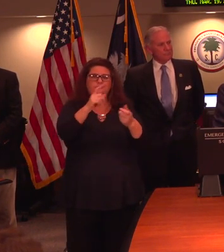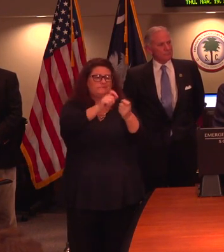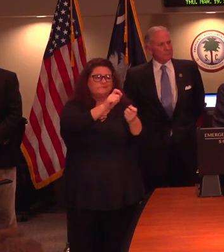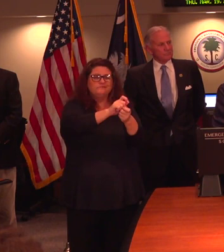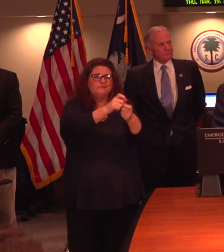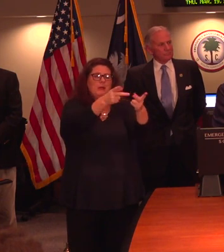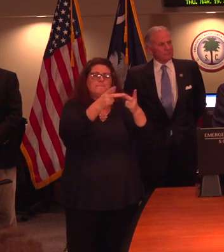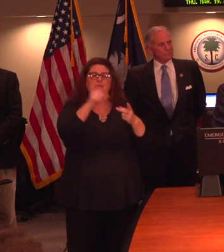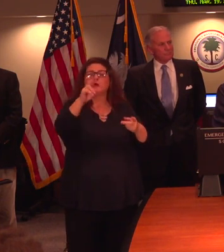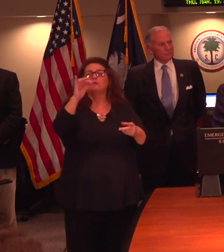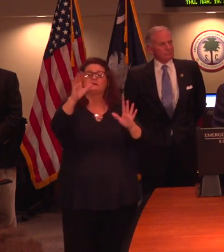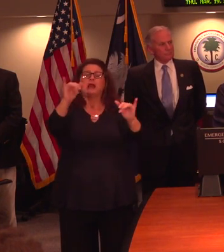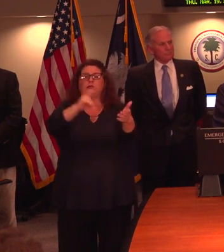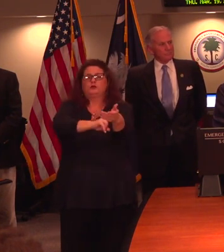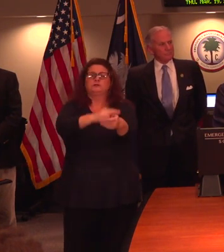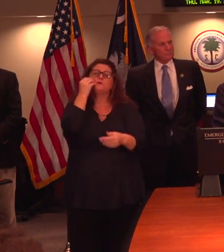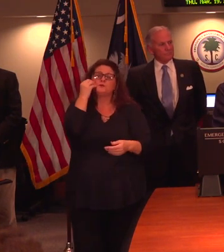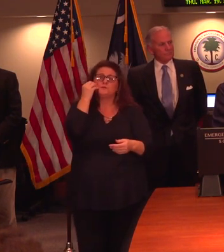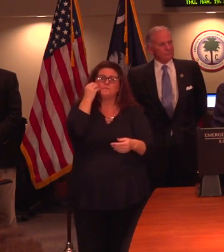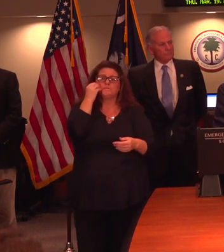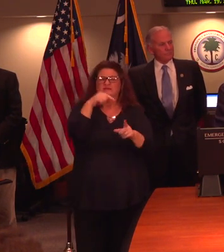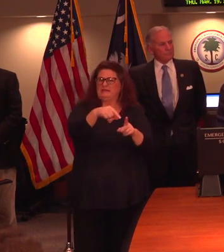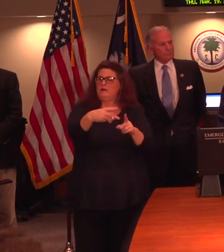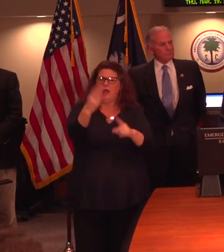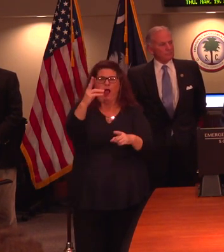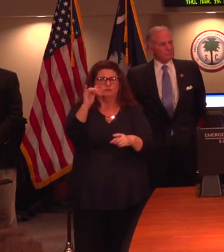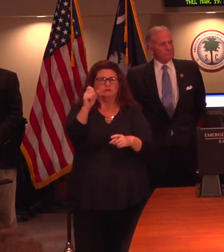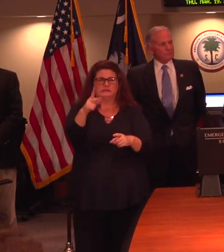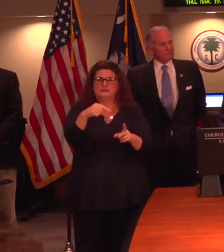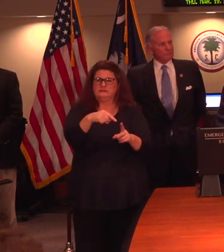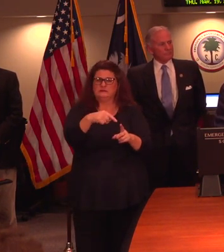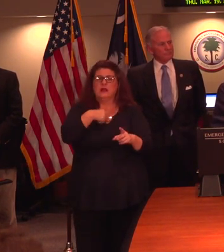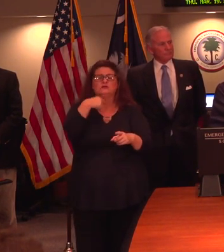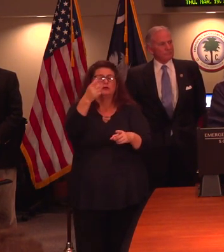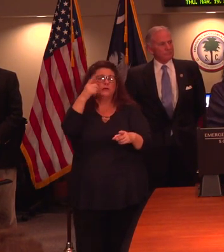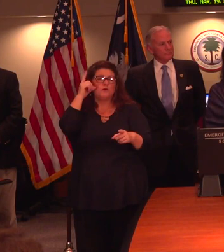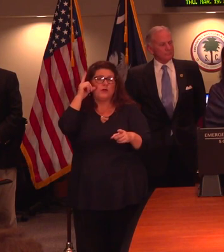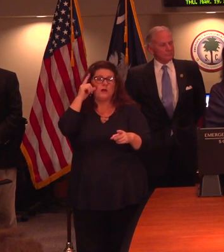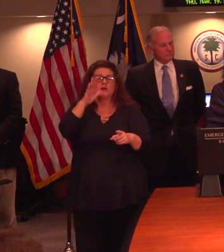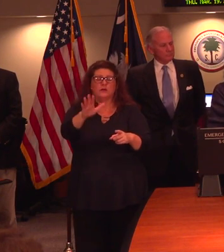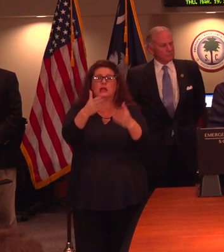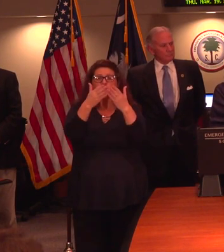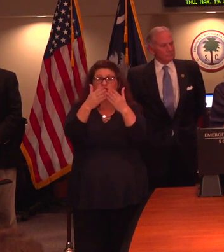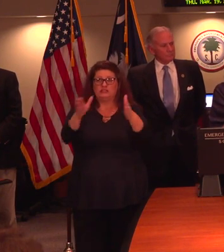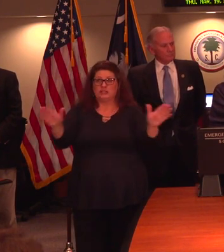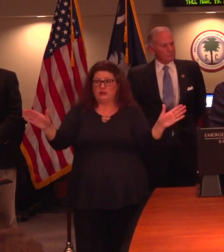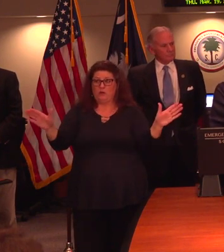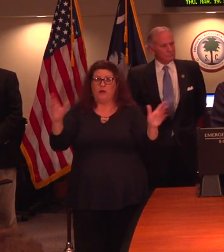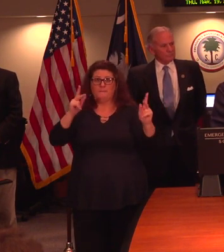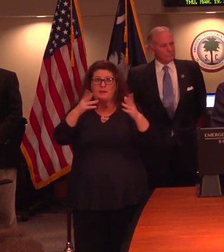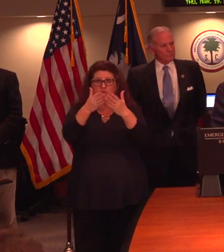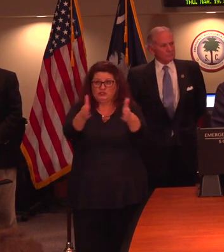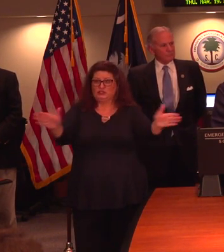a significant risk, for example, in a nursing home setting. As I mentioned earlier, in general public places